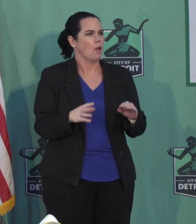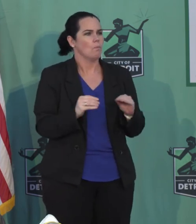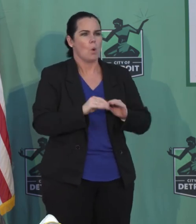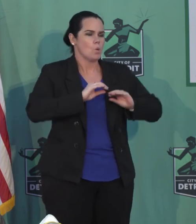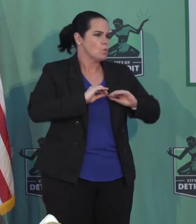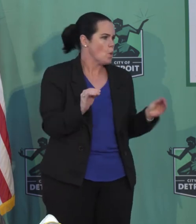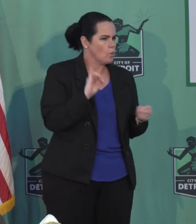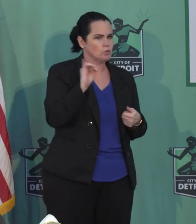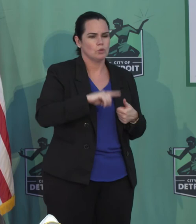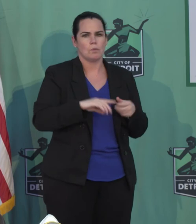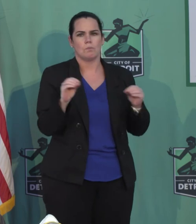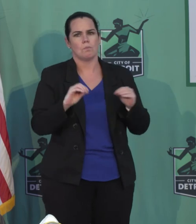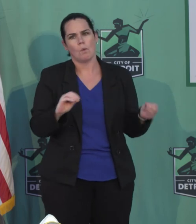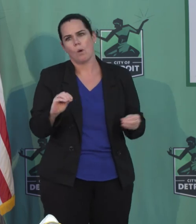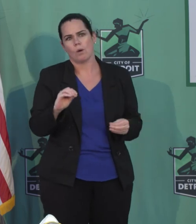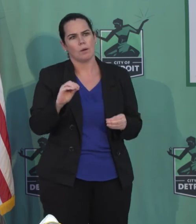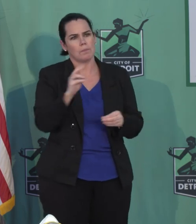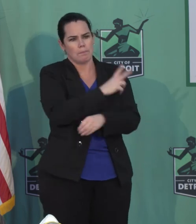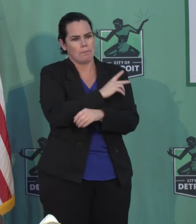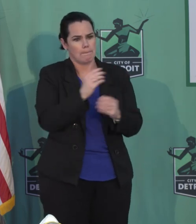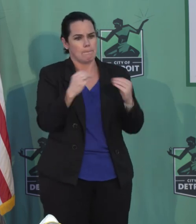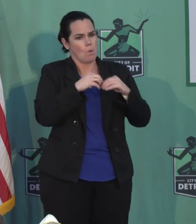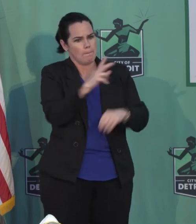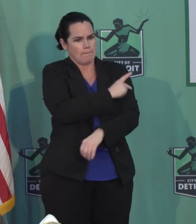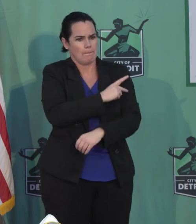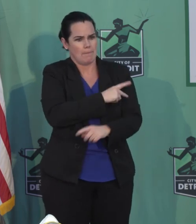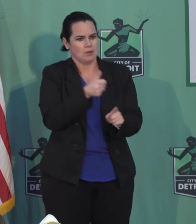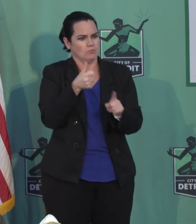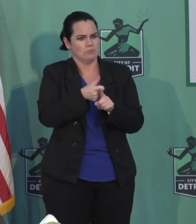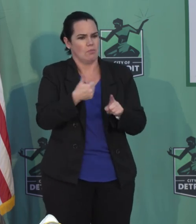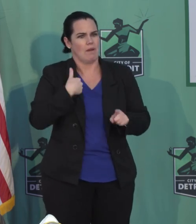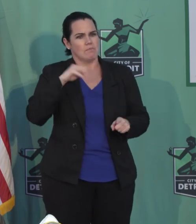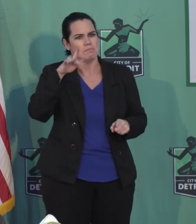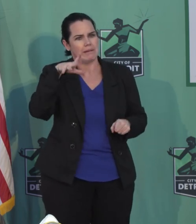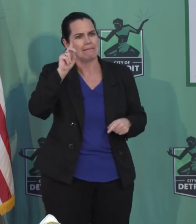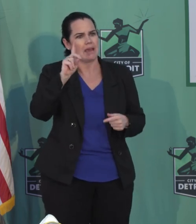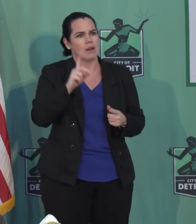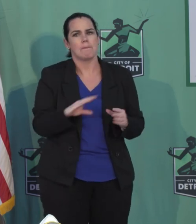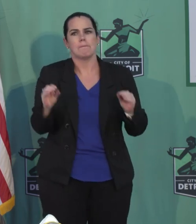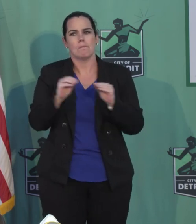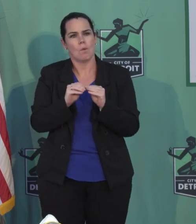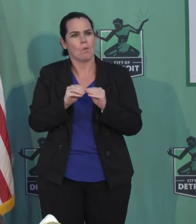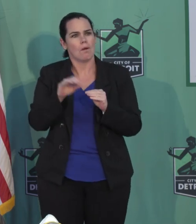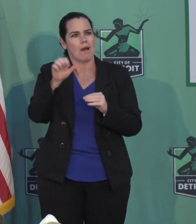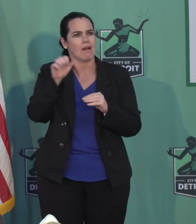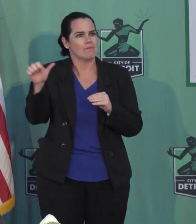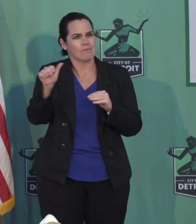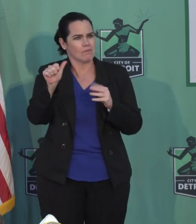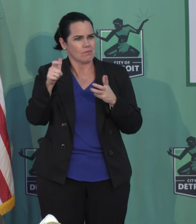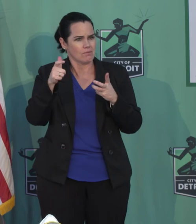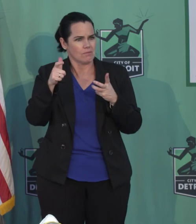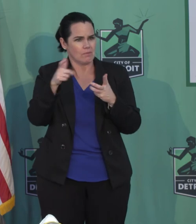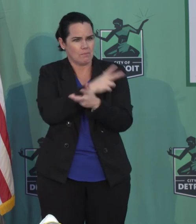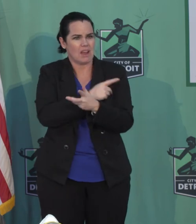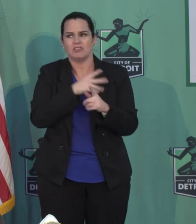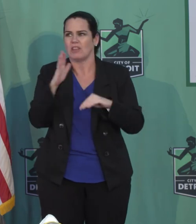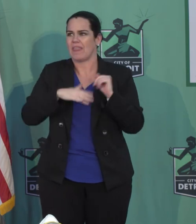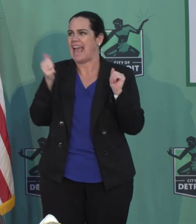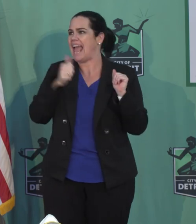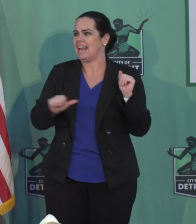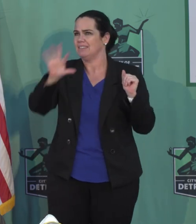patients, and probably more African-American patients than any hospital system, certainly in the Midwest.